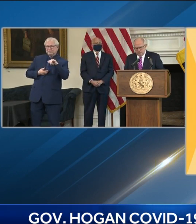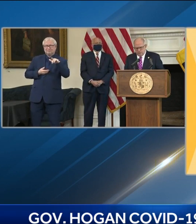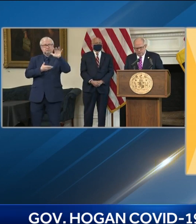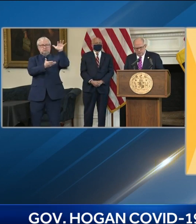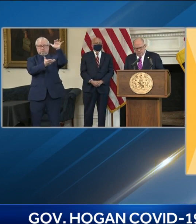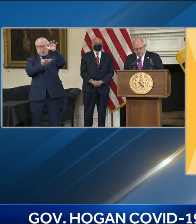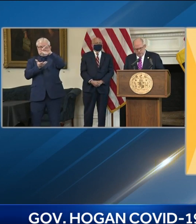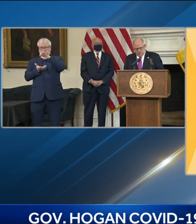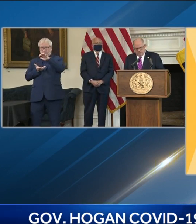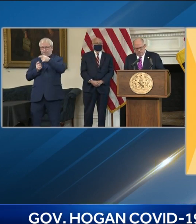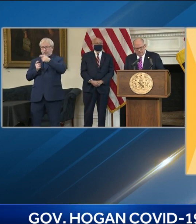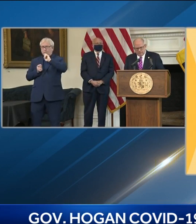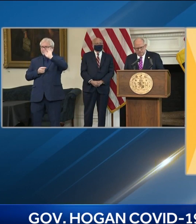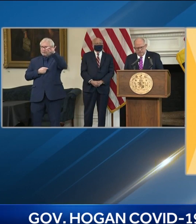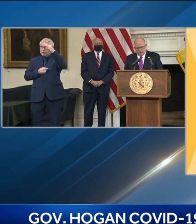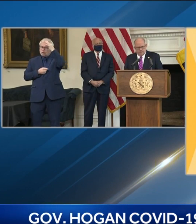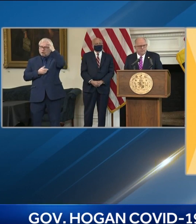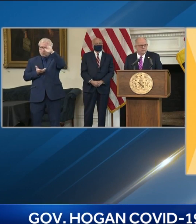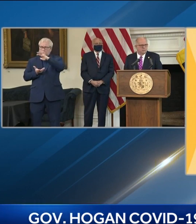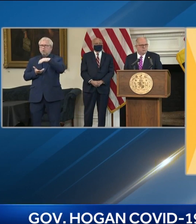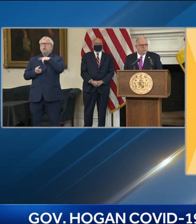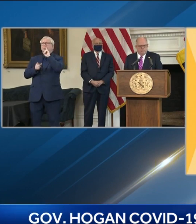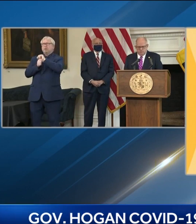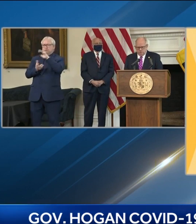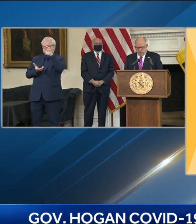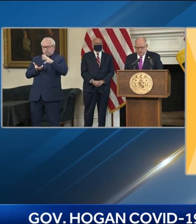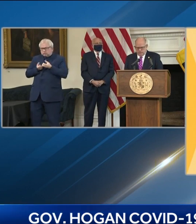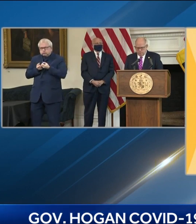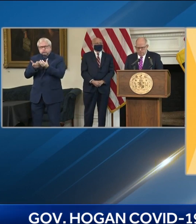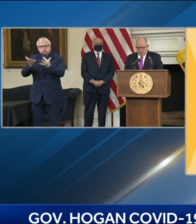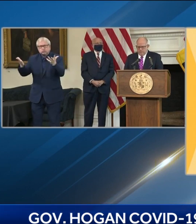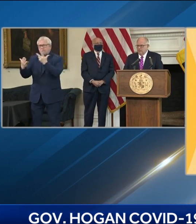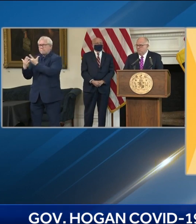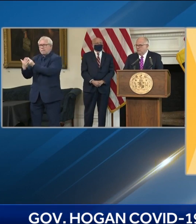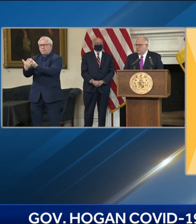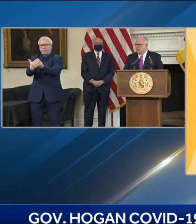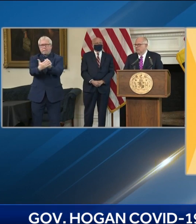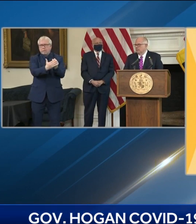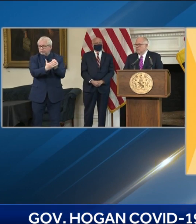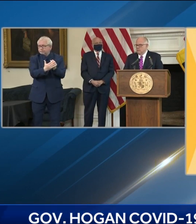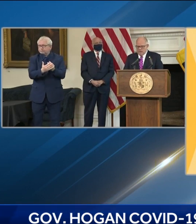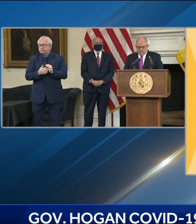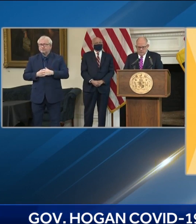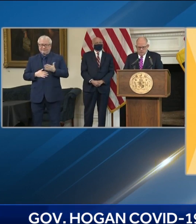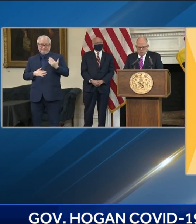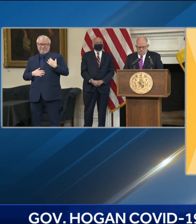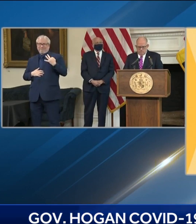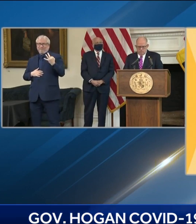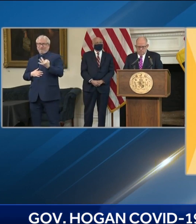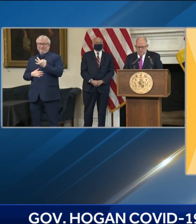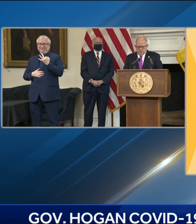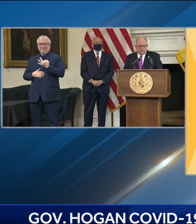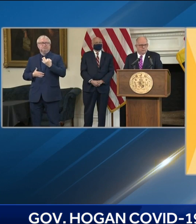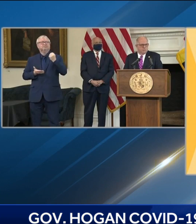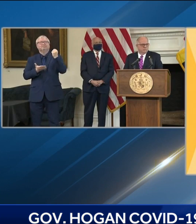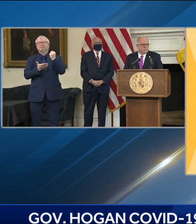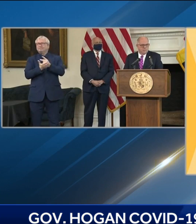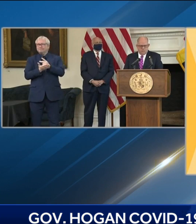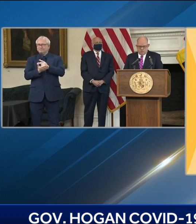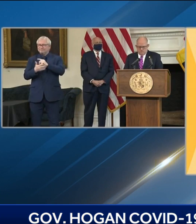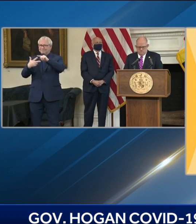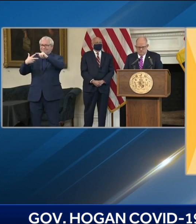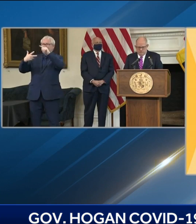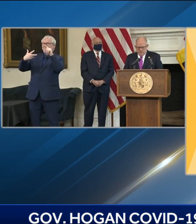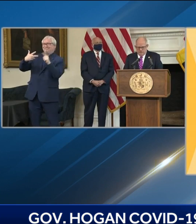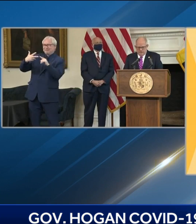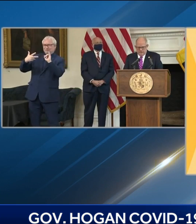approval of a third safe and effective vaccine is quite literally providing an immediate shot in the arm for Maryland and the rest